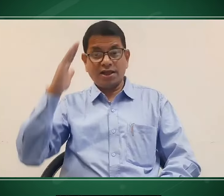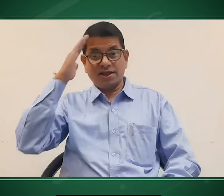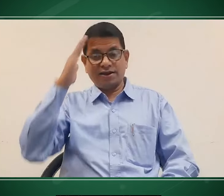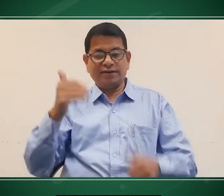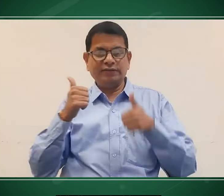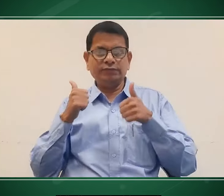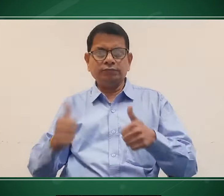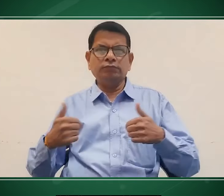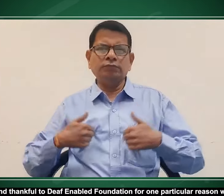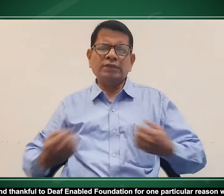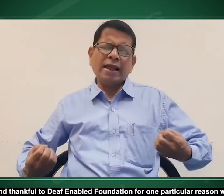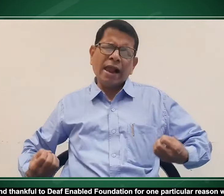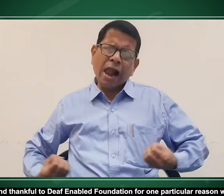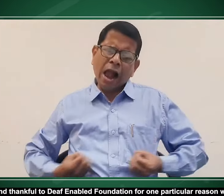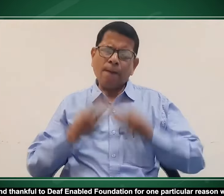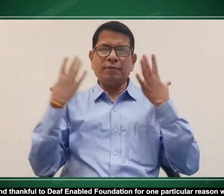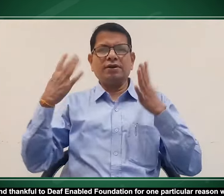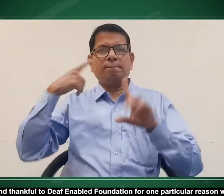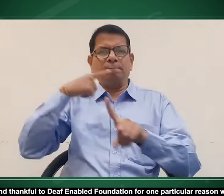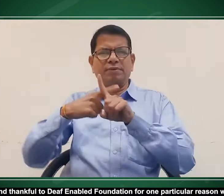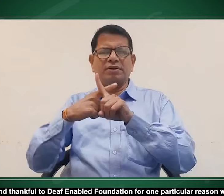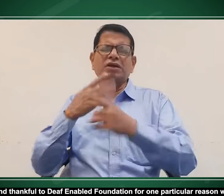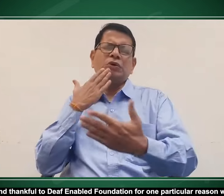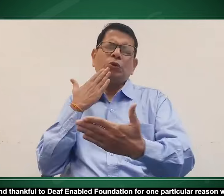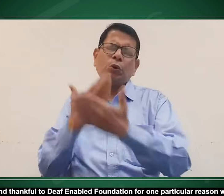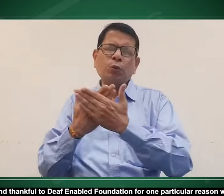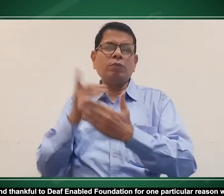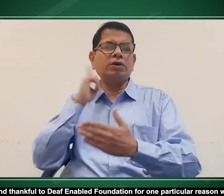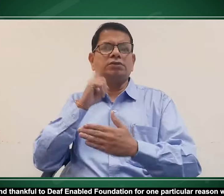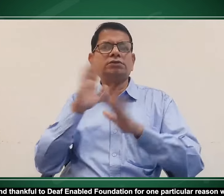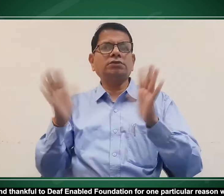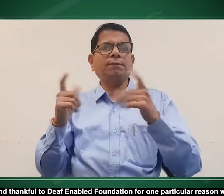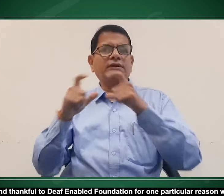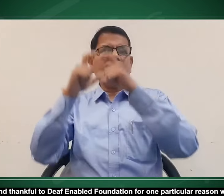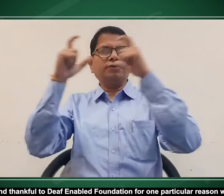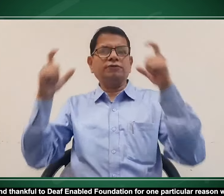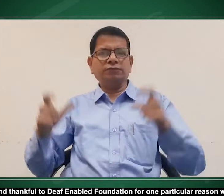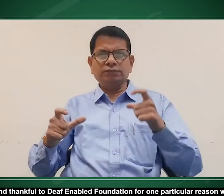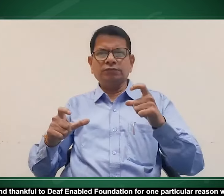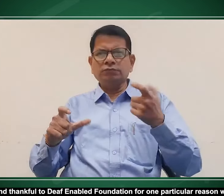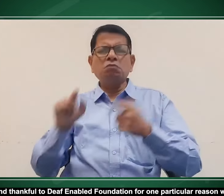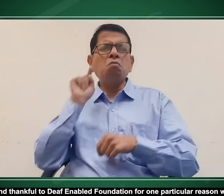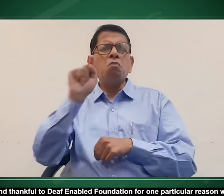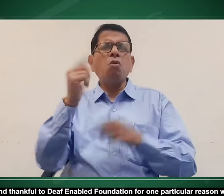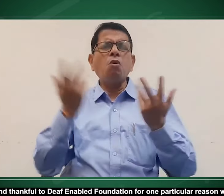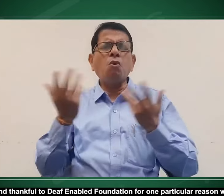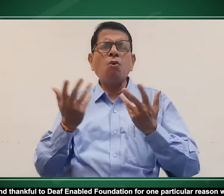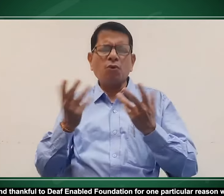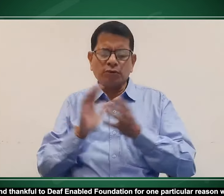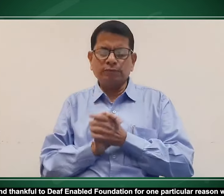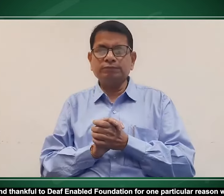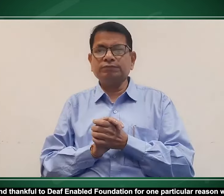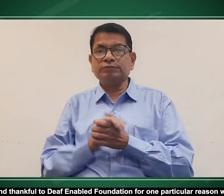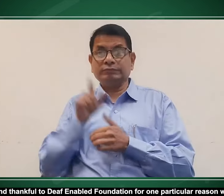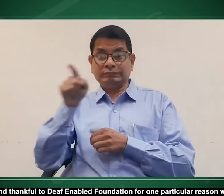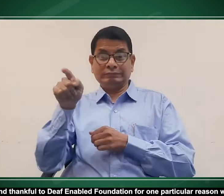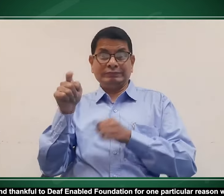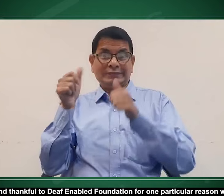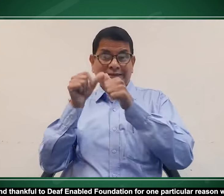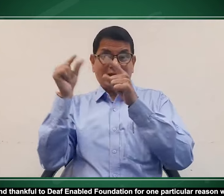hello hope you are all doing good i'm extremely happy and thankful to the definable foundation for particular one reason which is